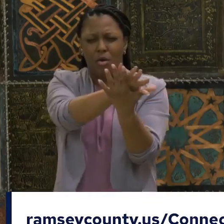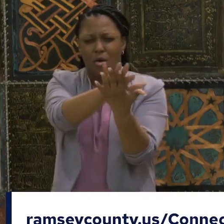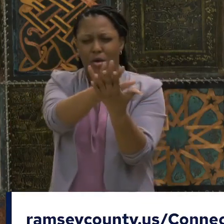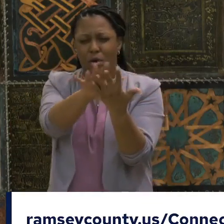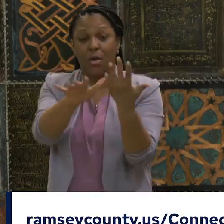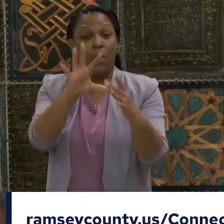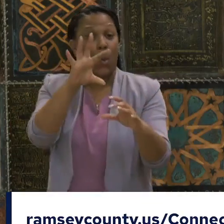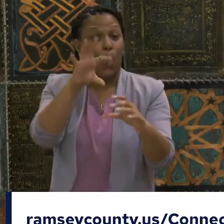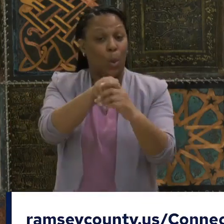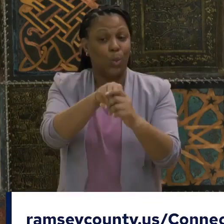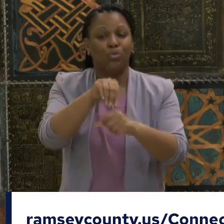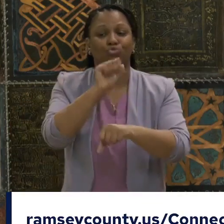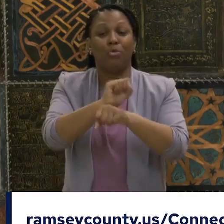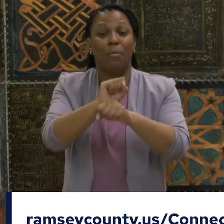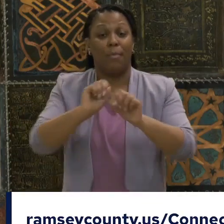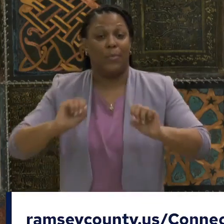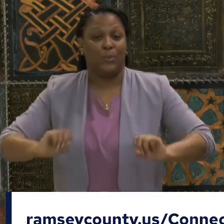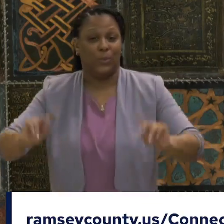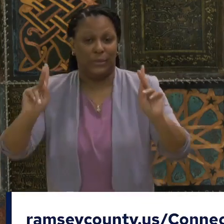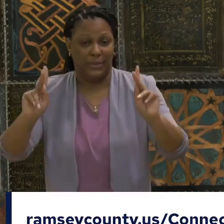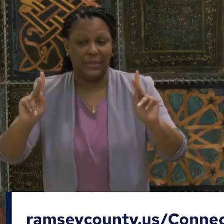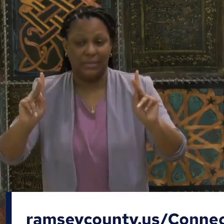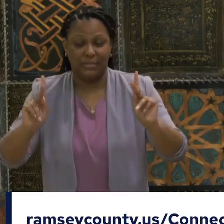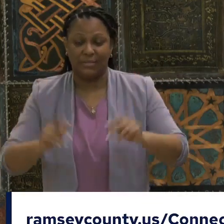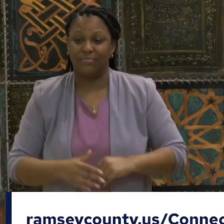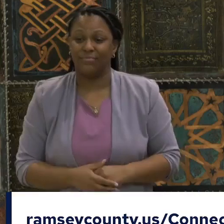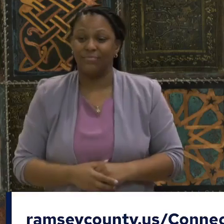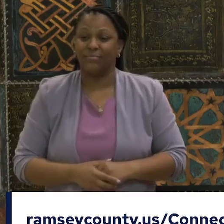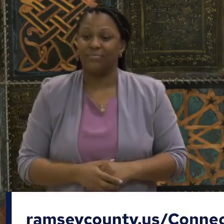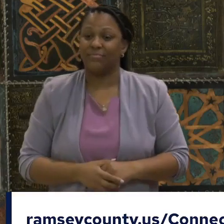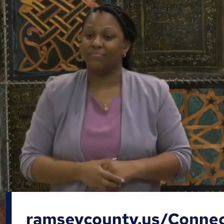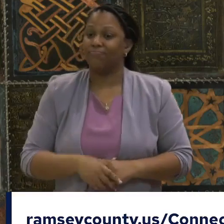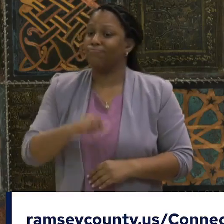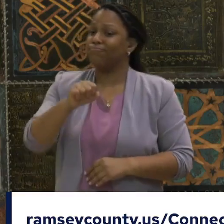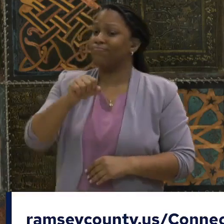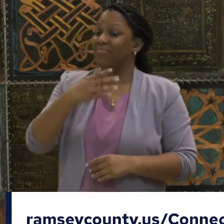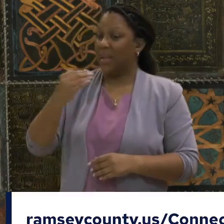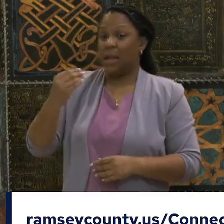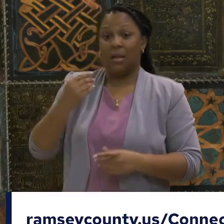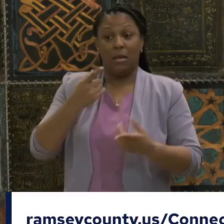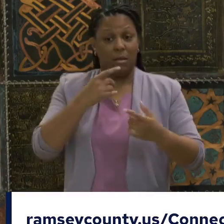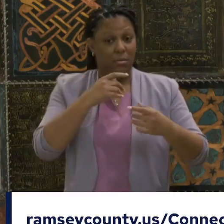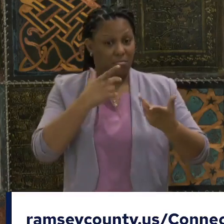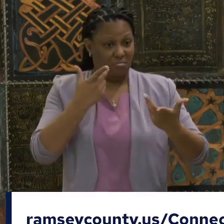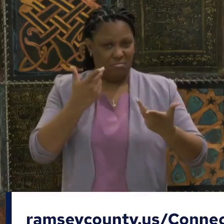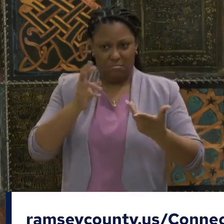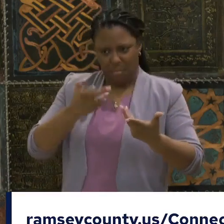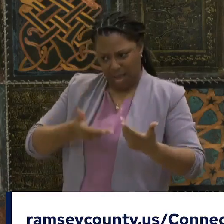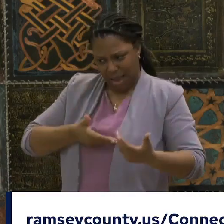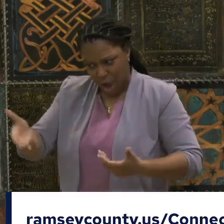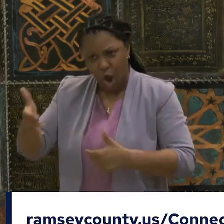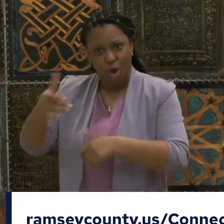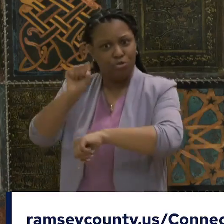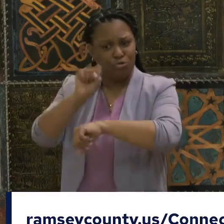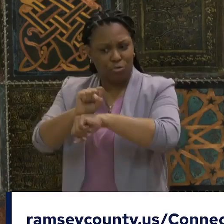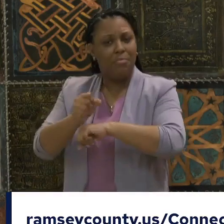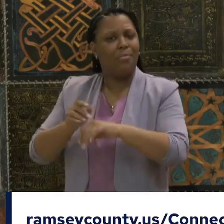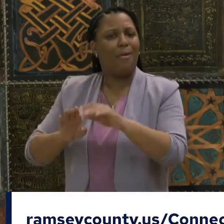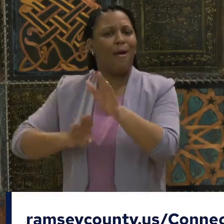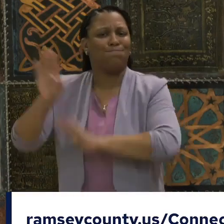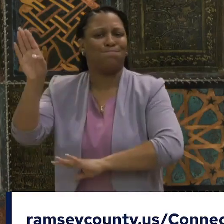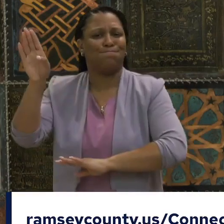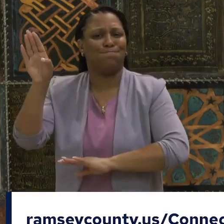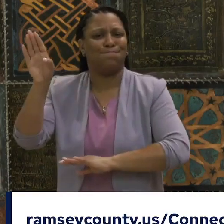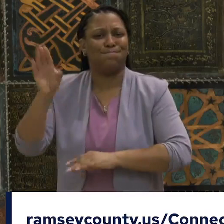they've been able to actually succeed in job opportunities. None of that happens without connectivity.